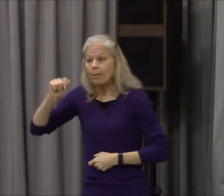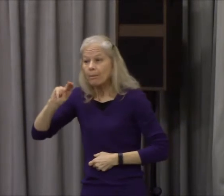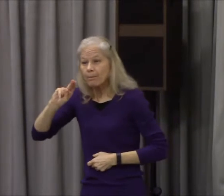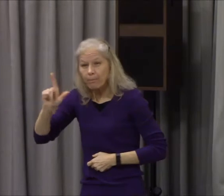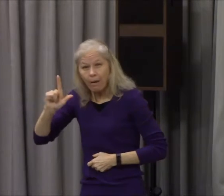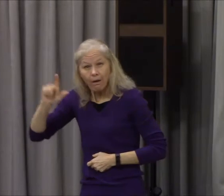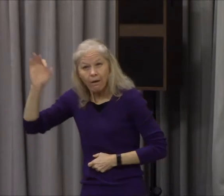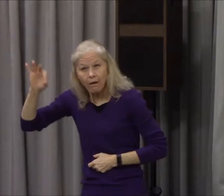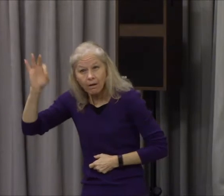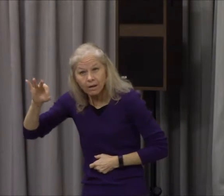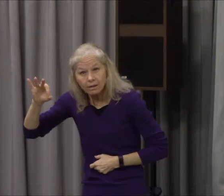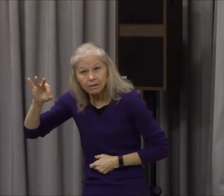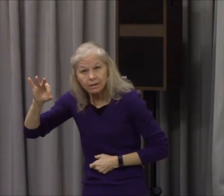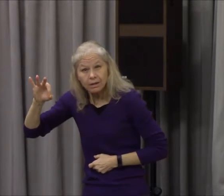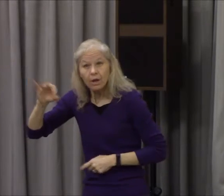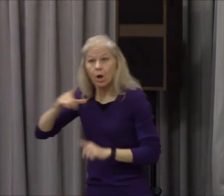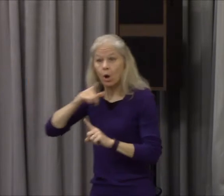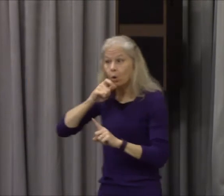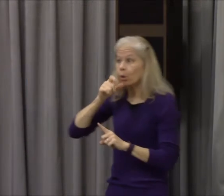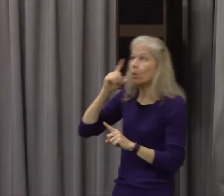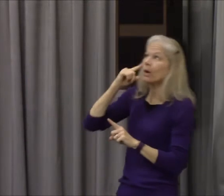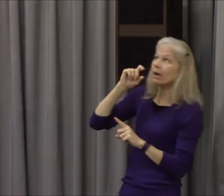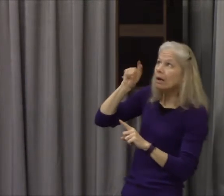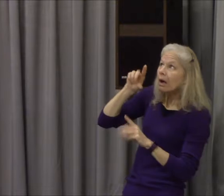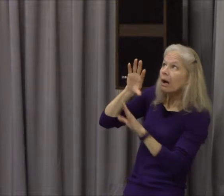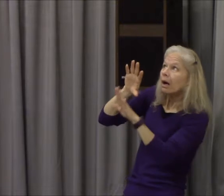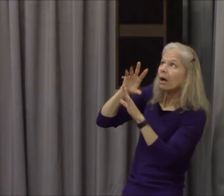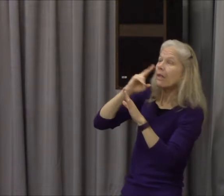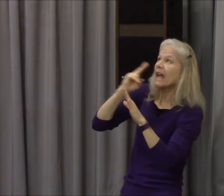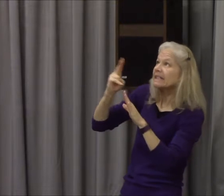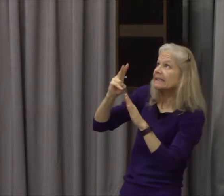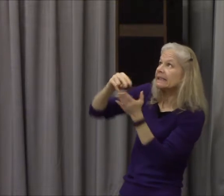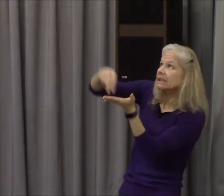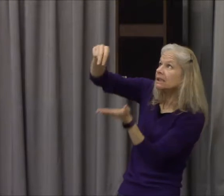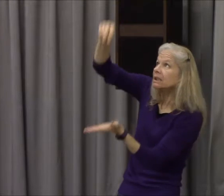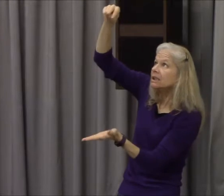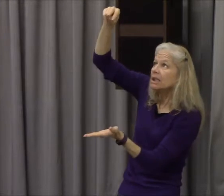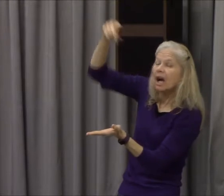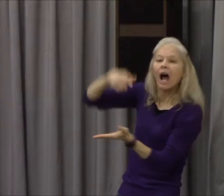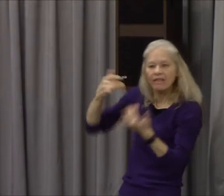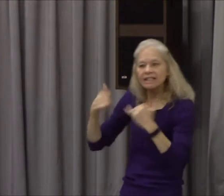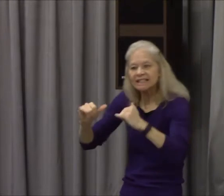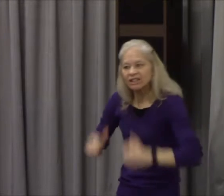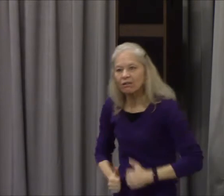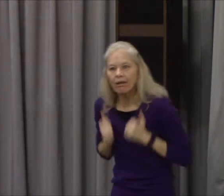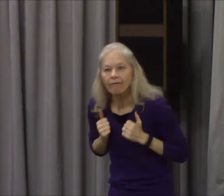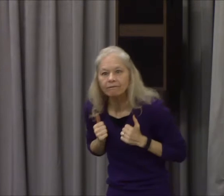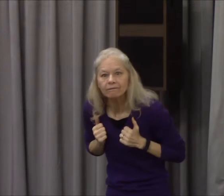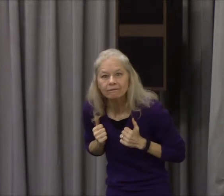hated him couldn't produce what? A body. They never could produce a body.